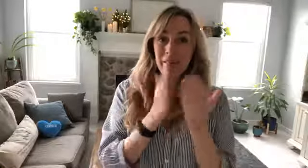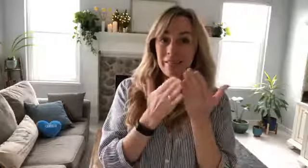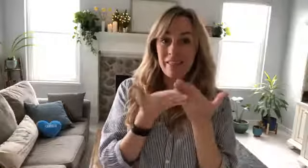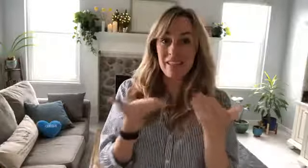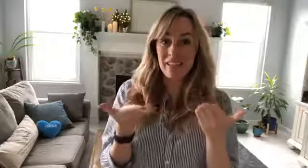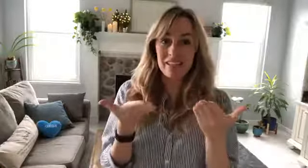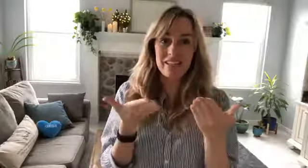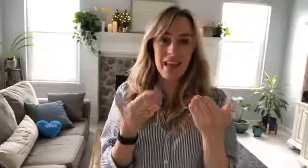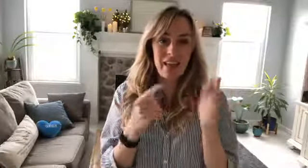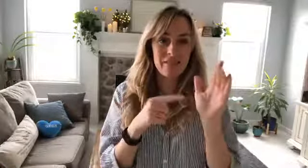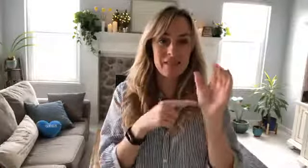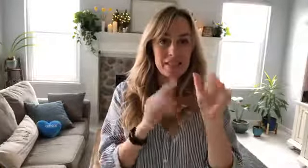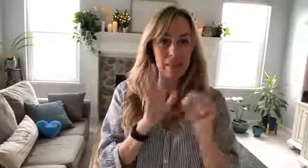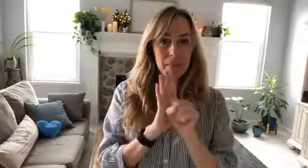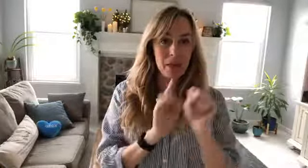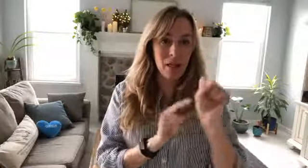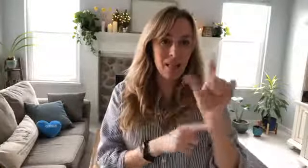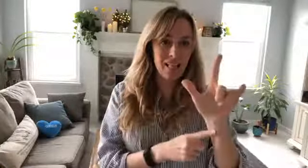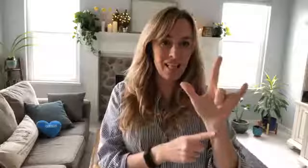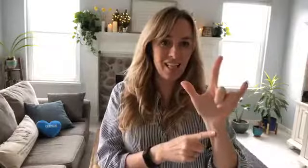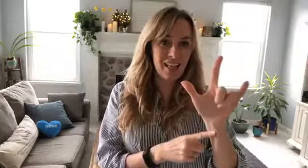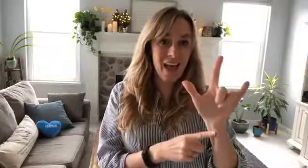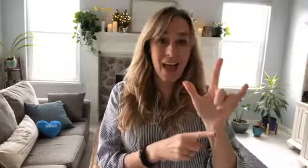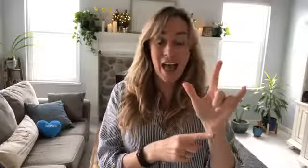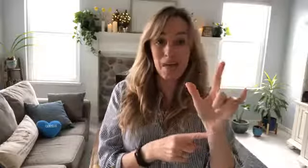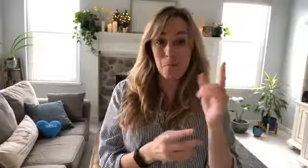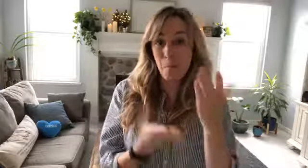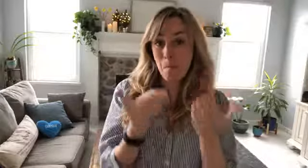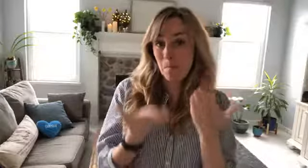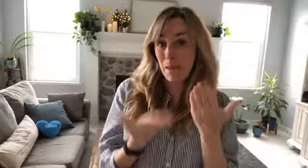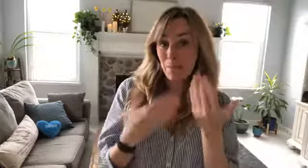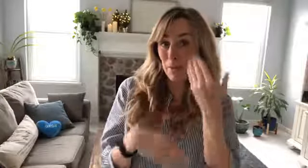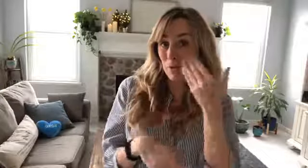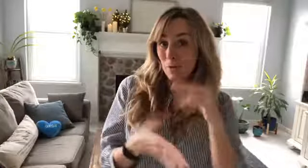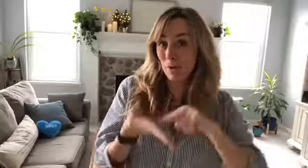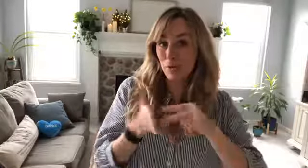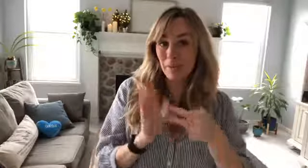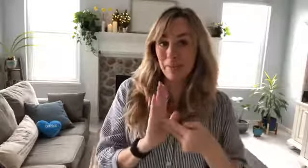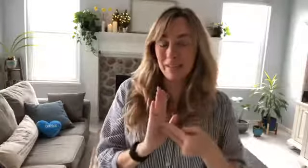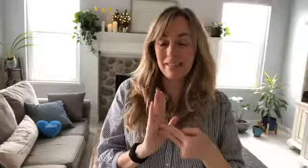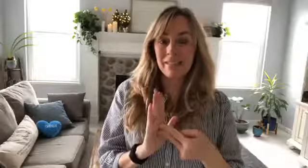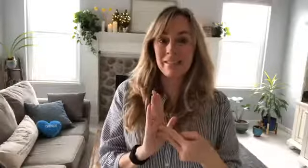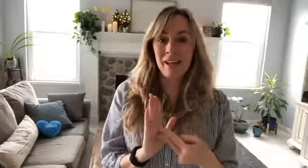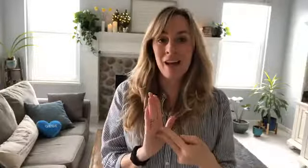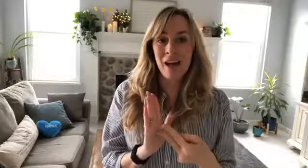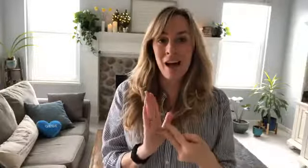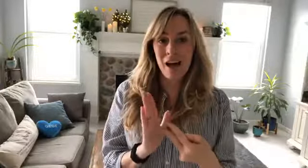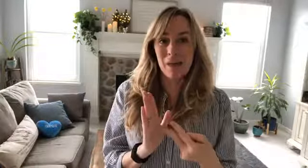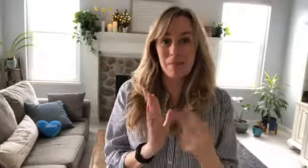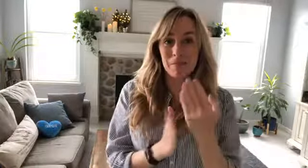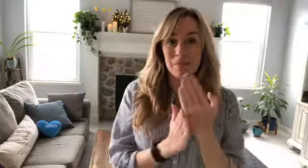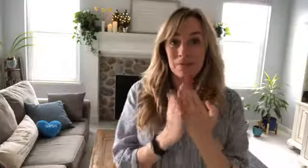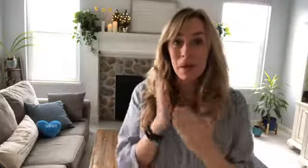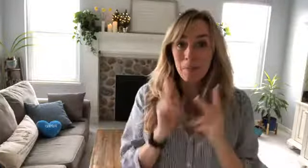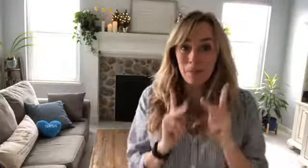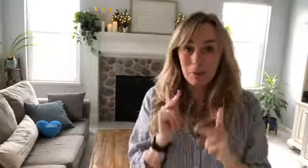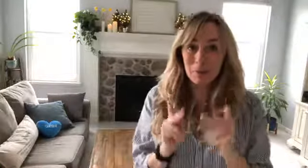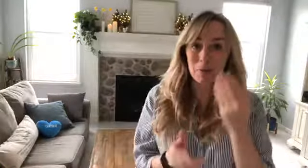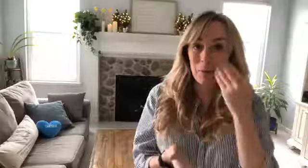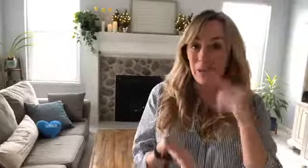things that have this symbol and maybe you don't know what it means some people may